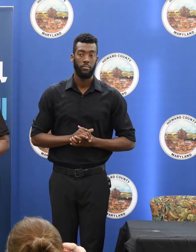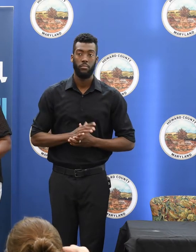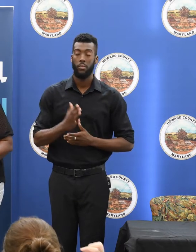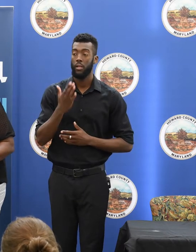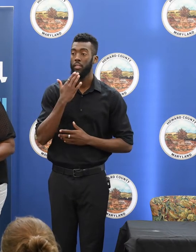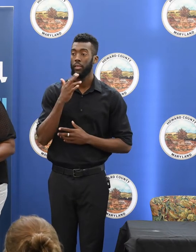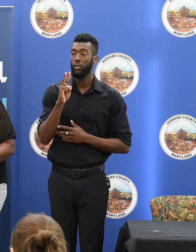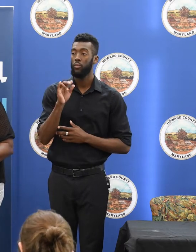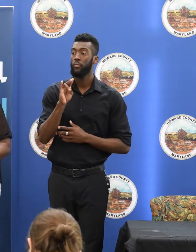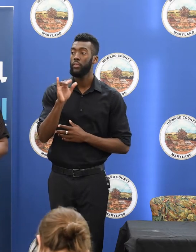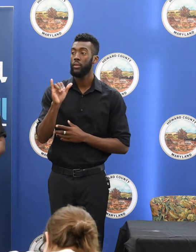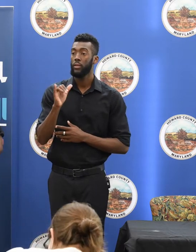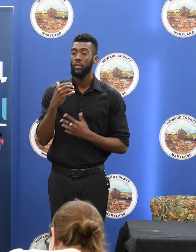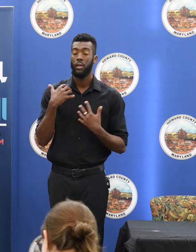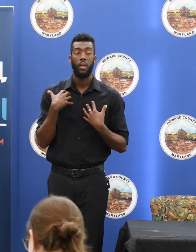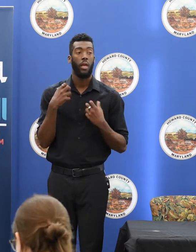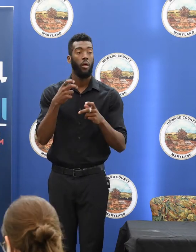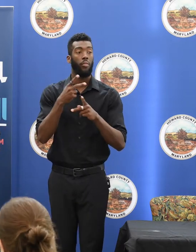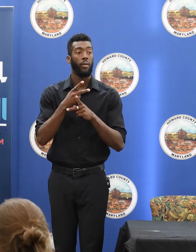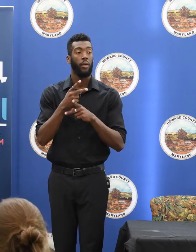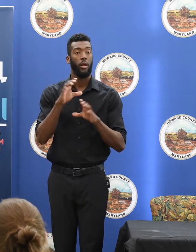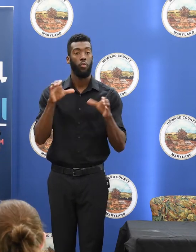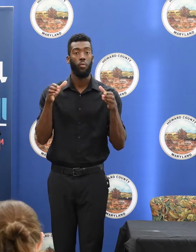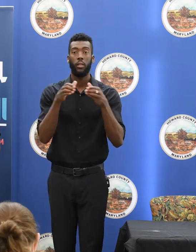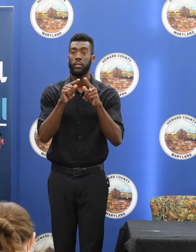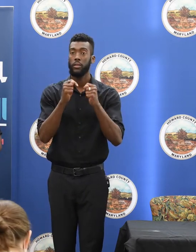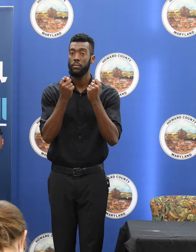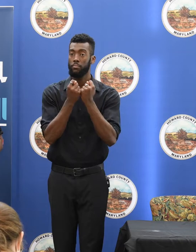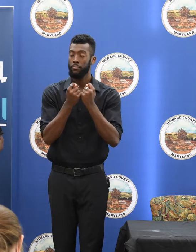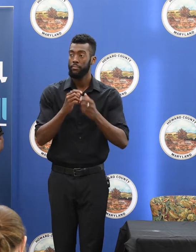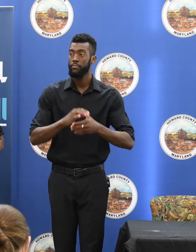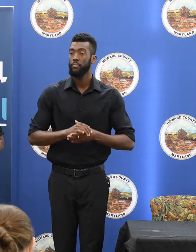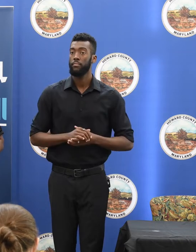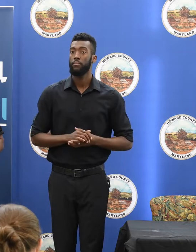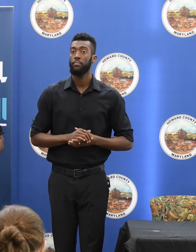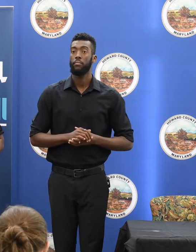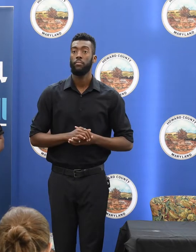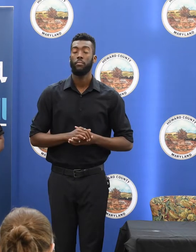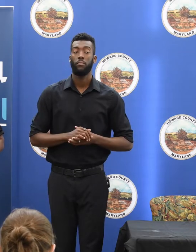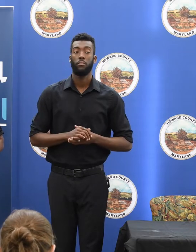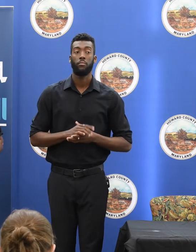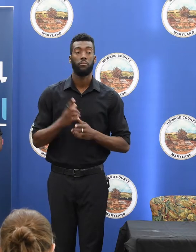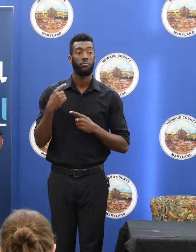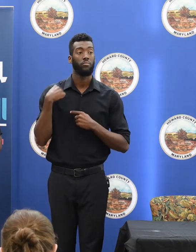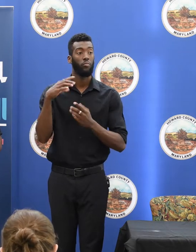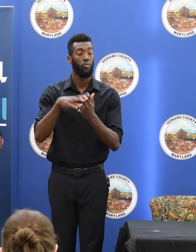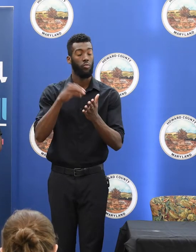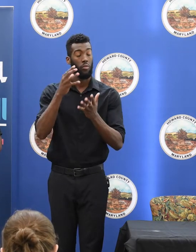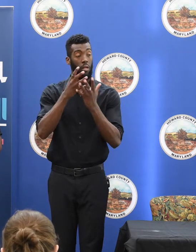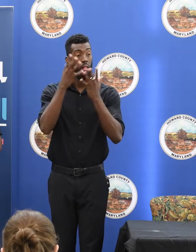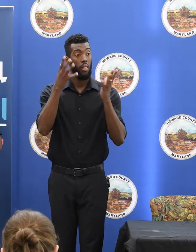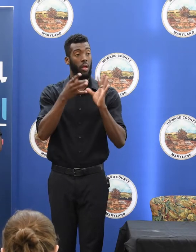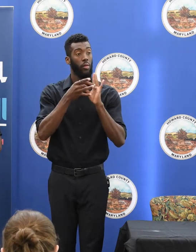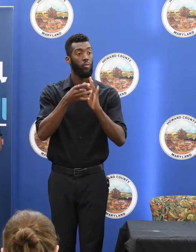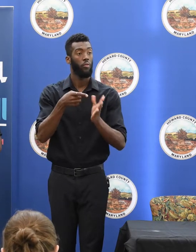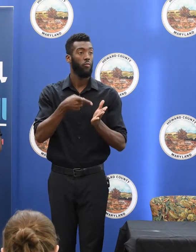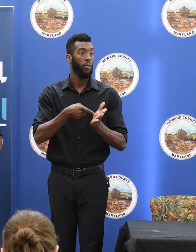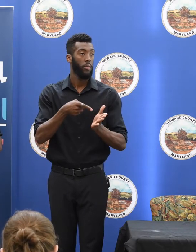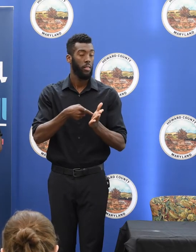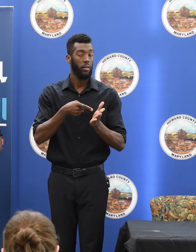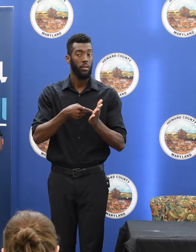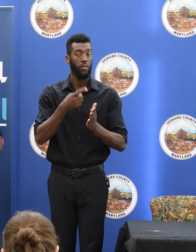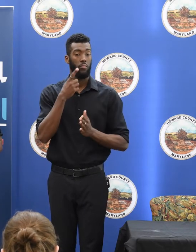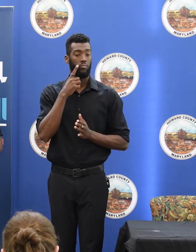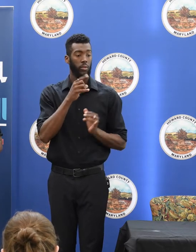thank Vinny and the Healthcare Coalition team for hosting these events. We've learned a lot about affordability from